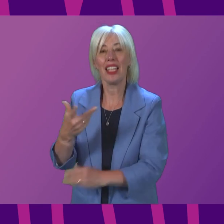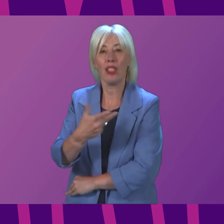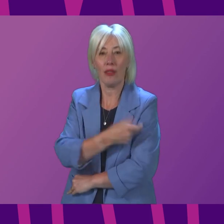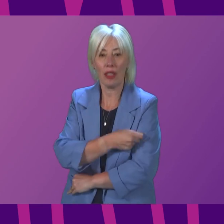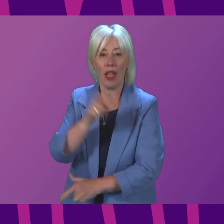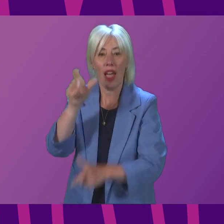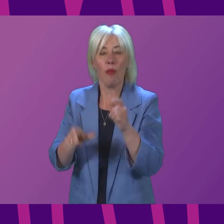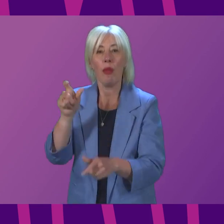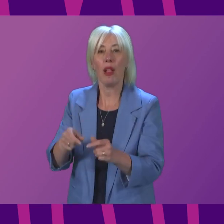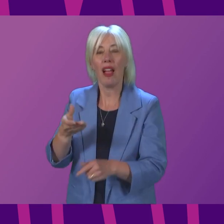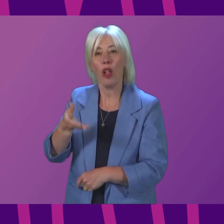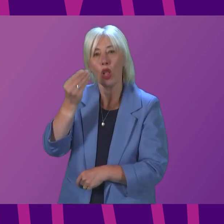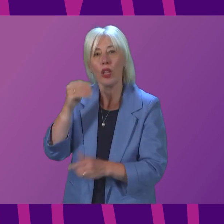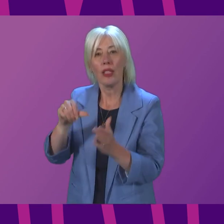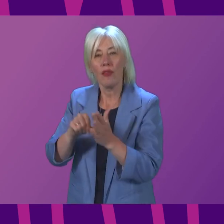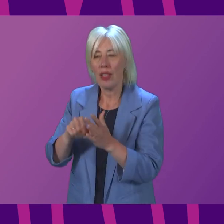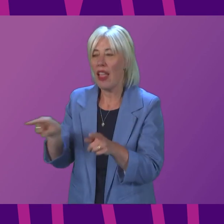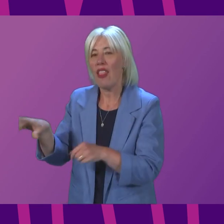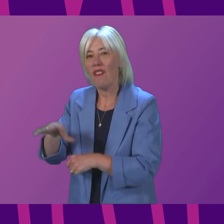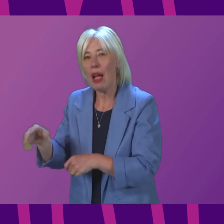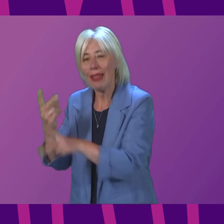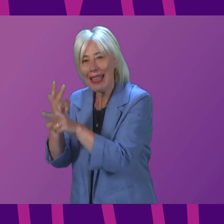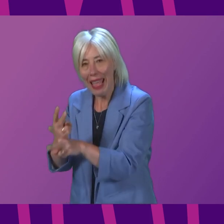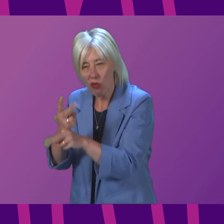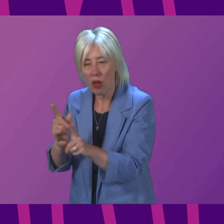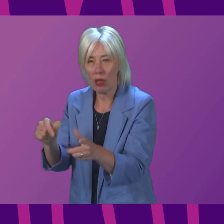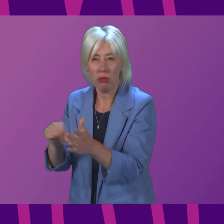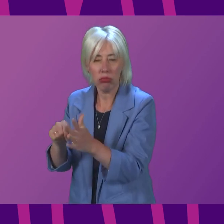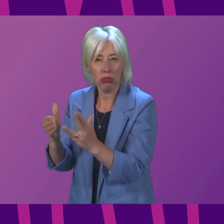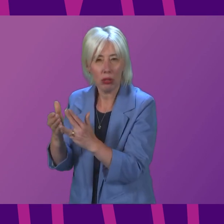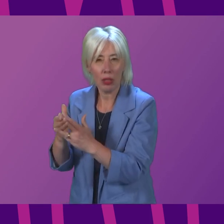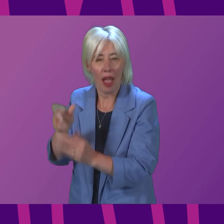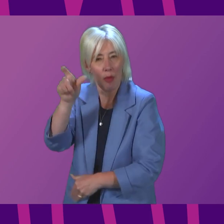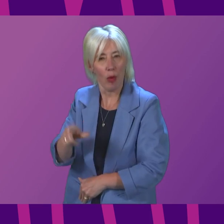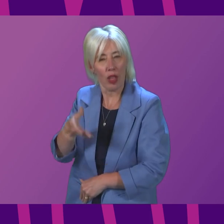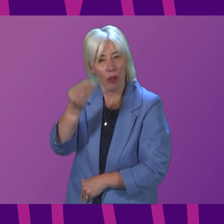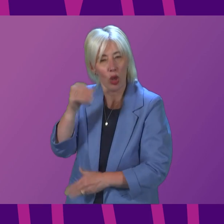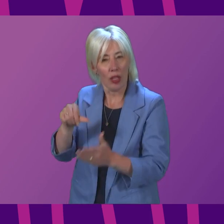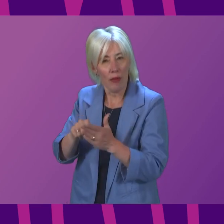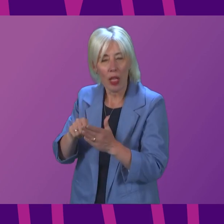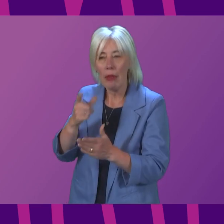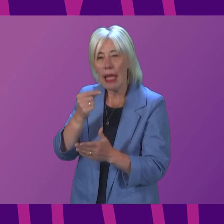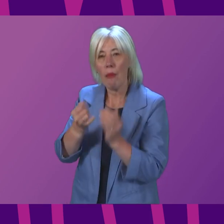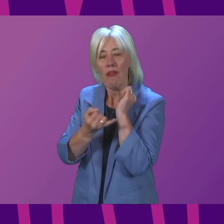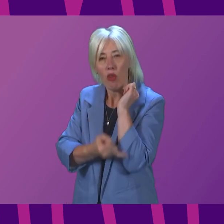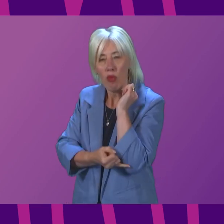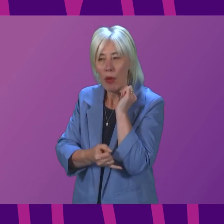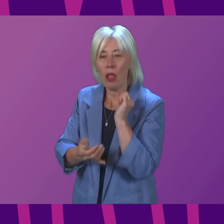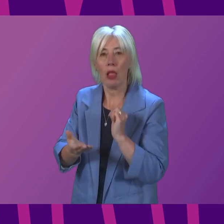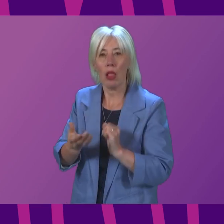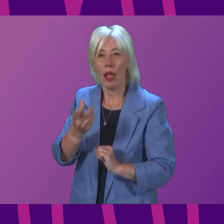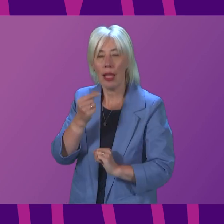who have a learning disability and their family carers. Will the First Minister ensure that people who have a learning disability and can be more vulnerable are called for the